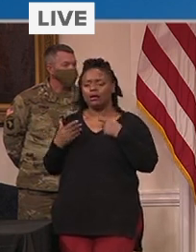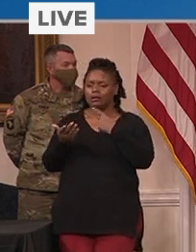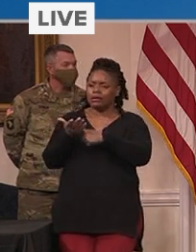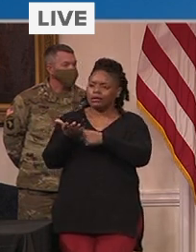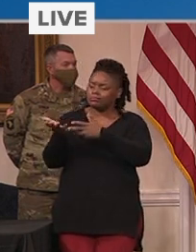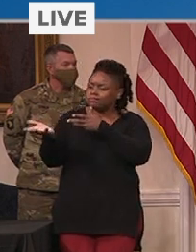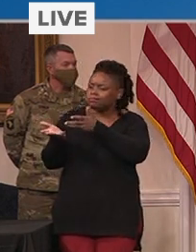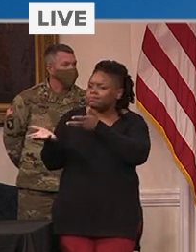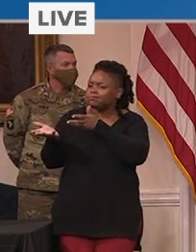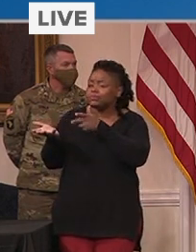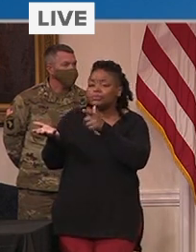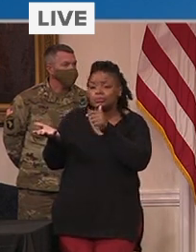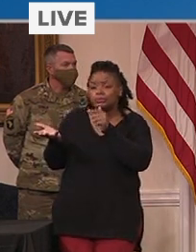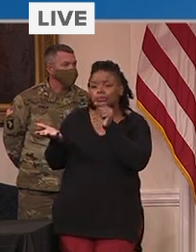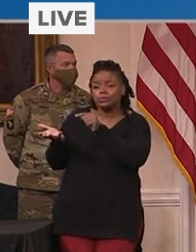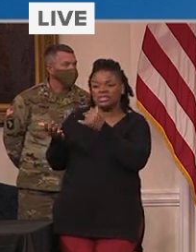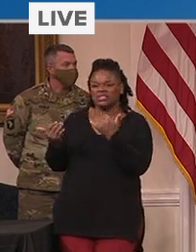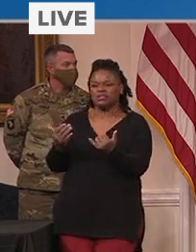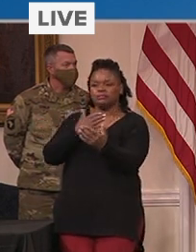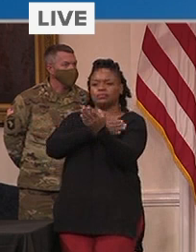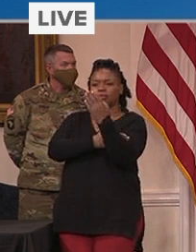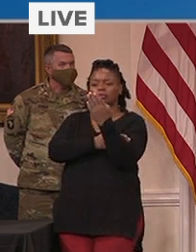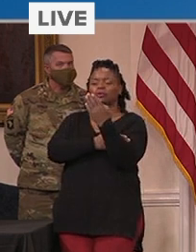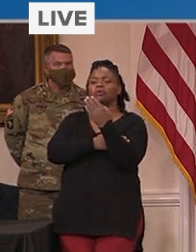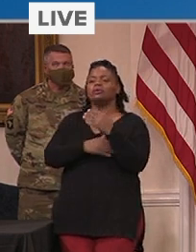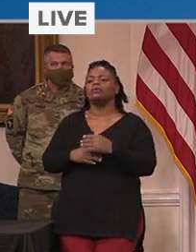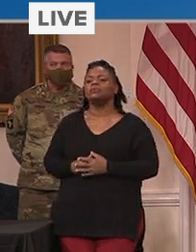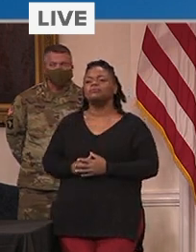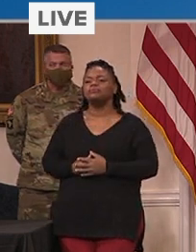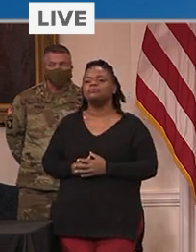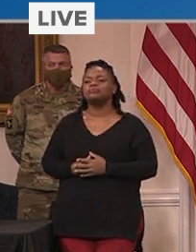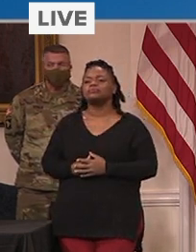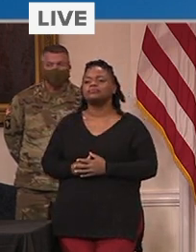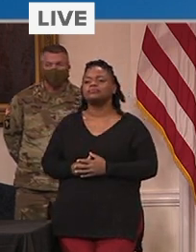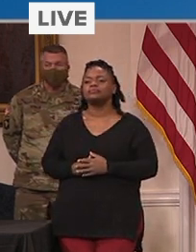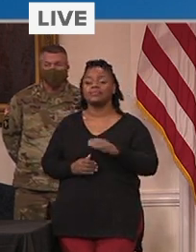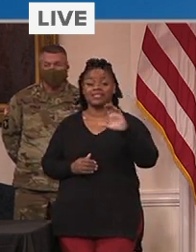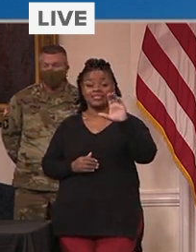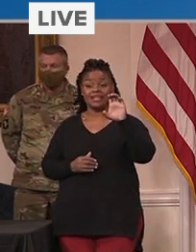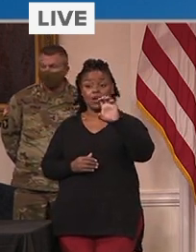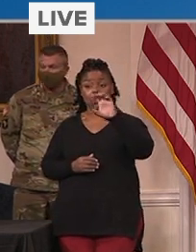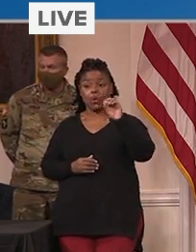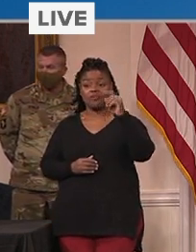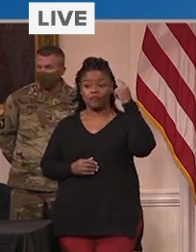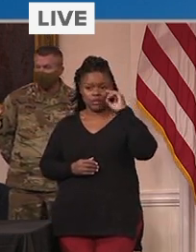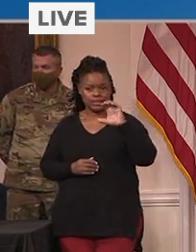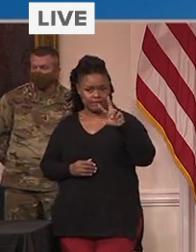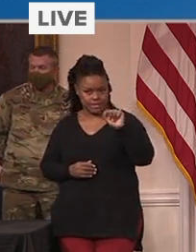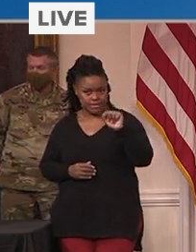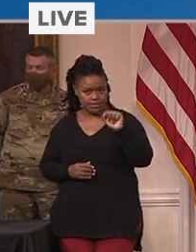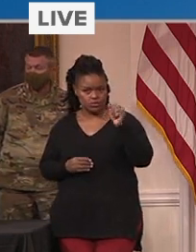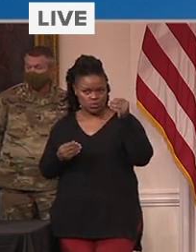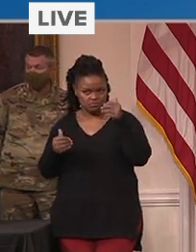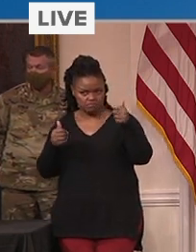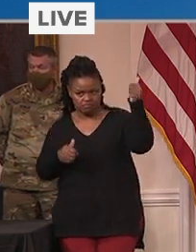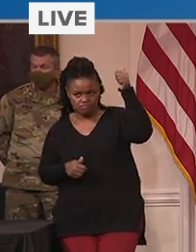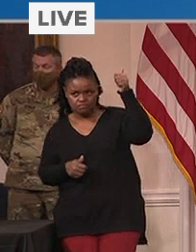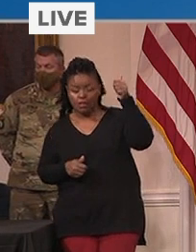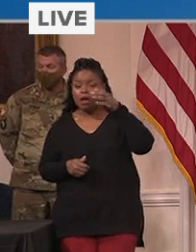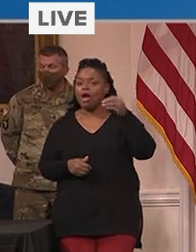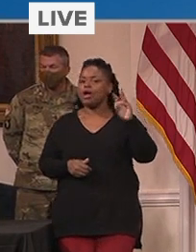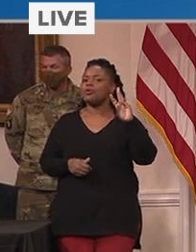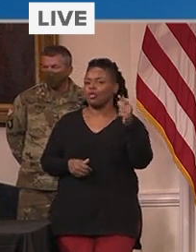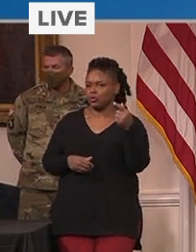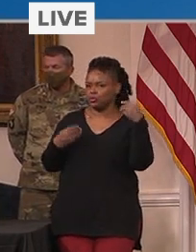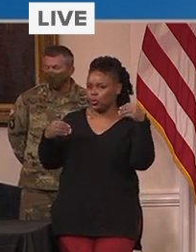discussions earlier today with both the CEO of CVS, who said that they had actually done nearly